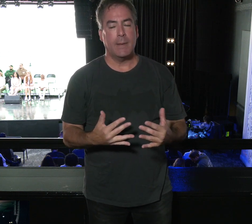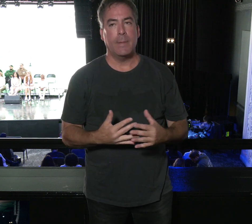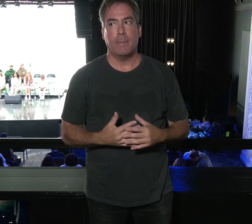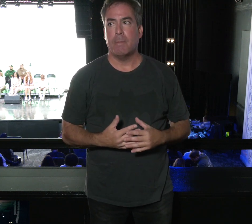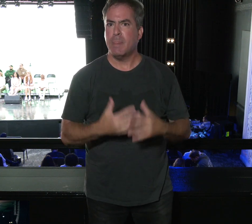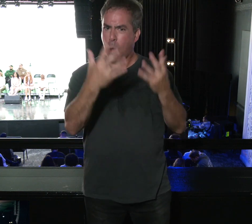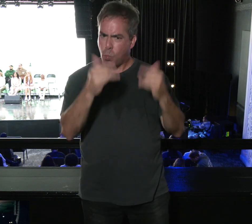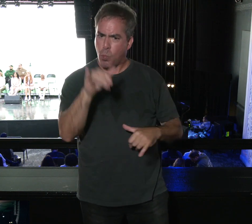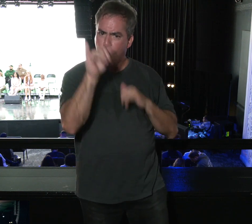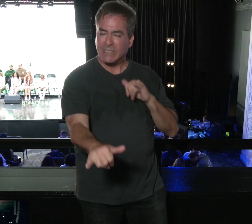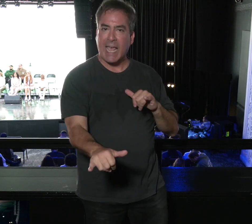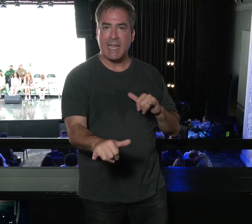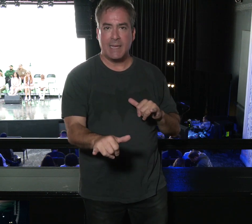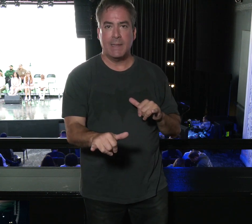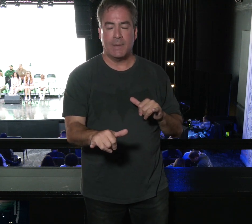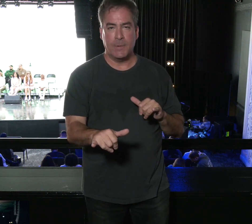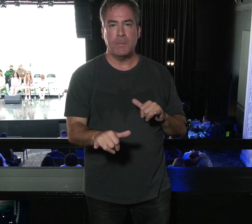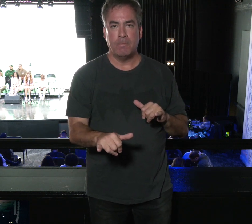Wait here.